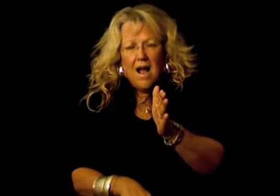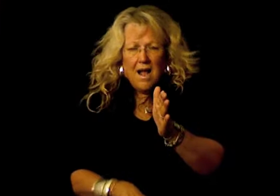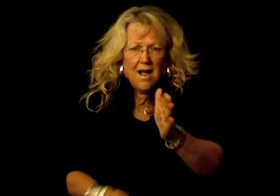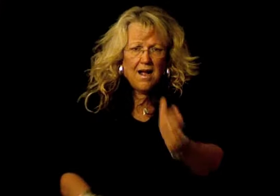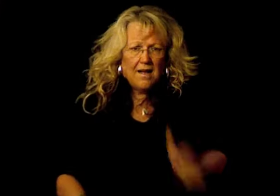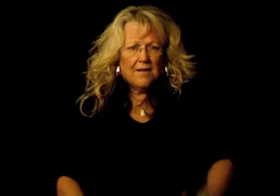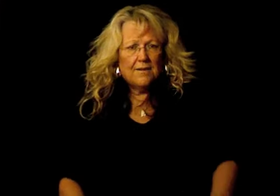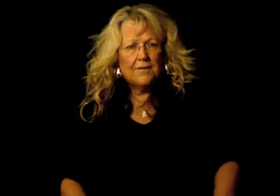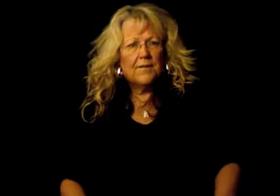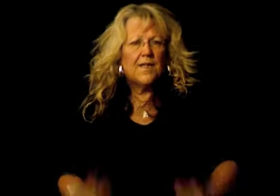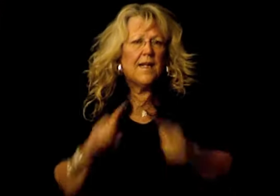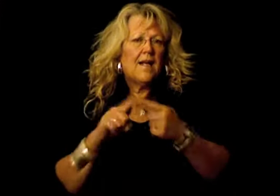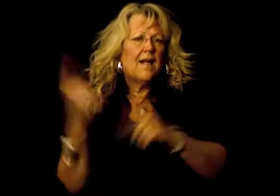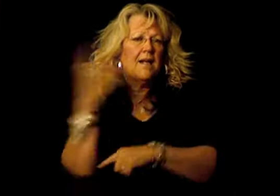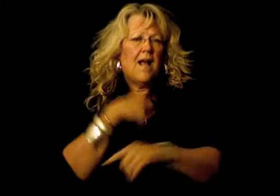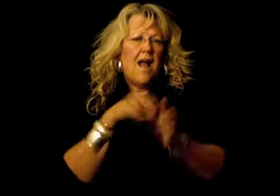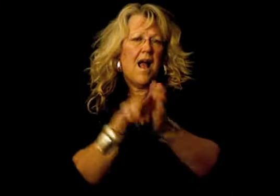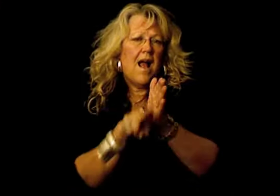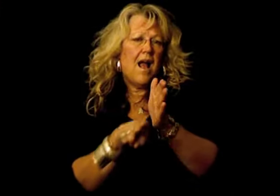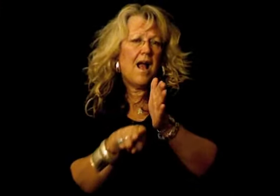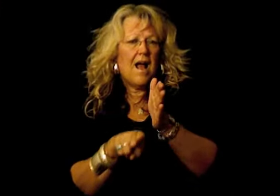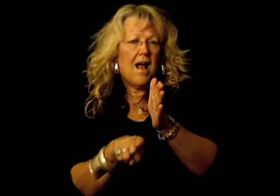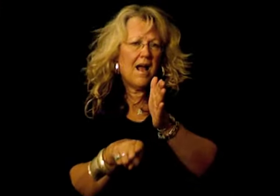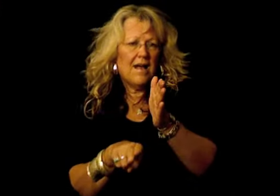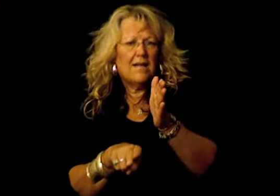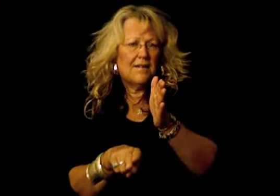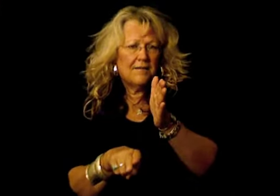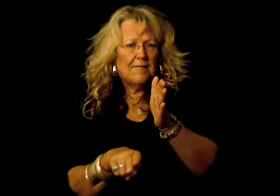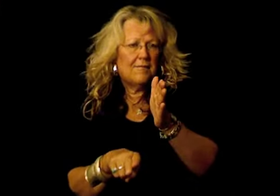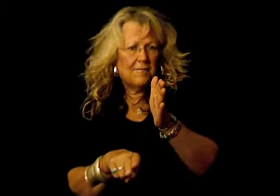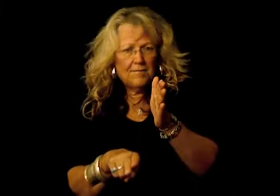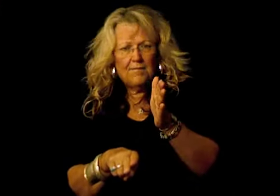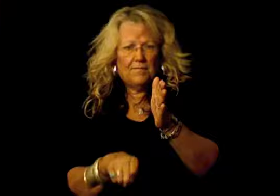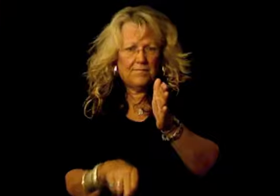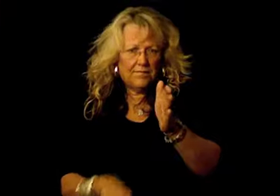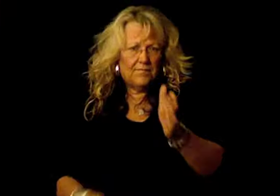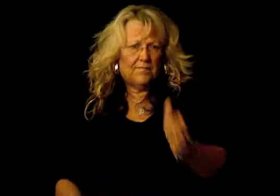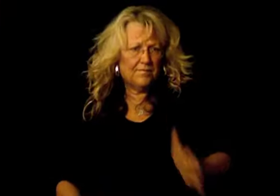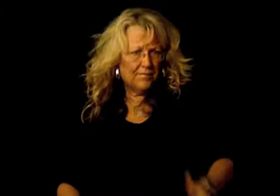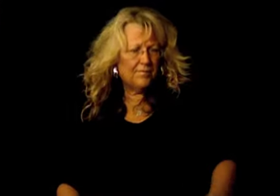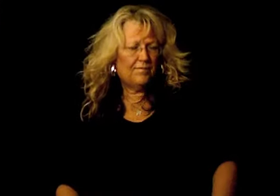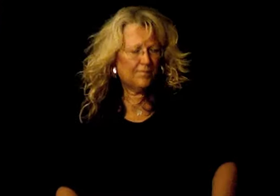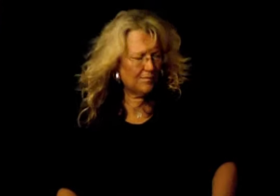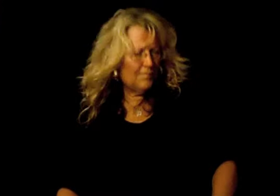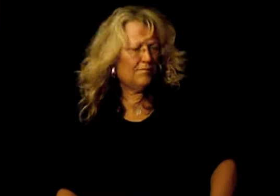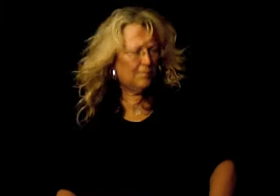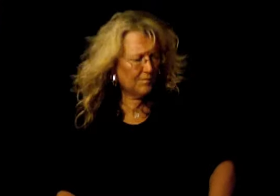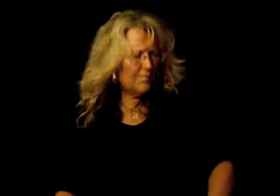Until the day I die When one of my sisters down Sig . Shit.